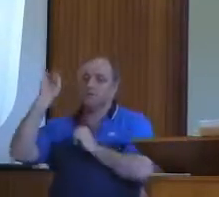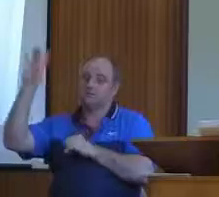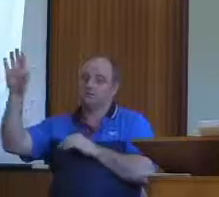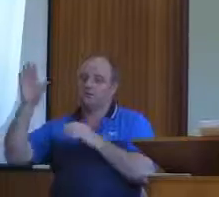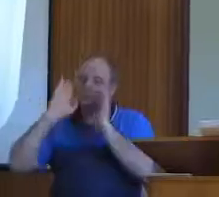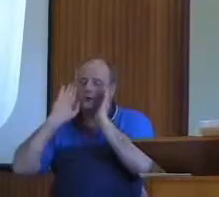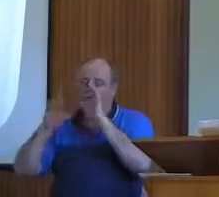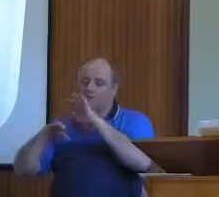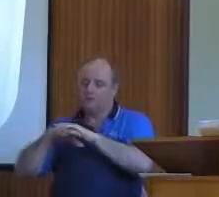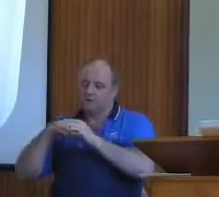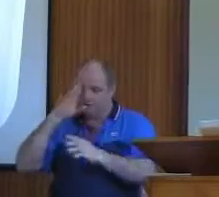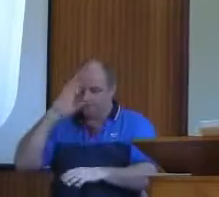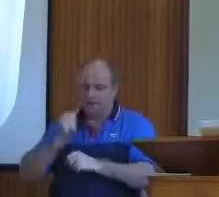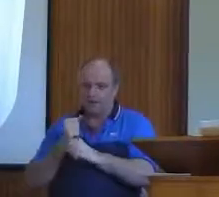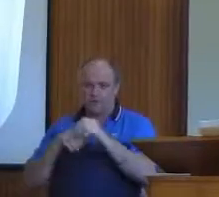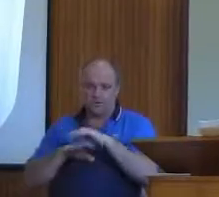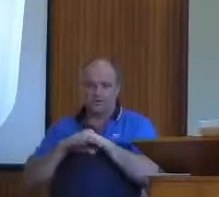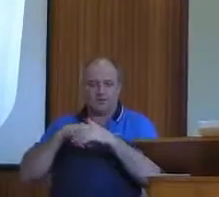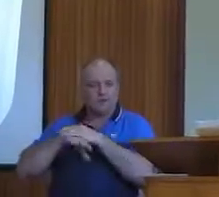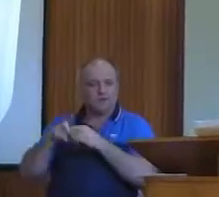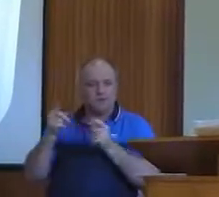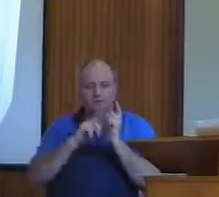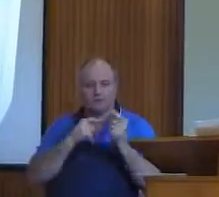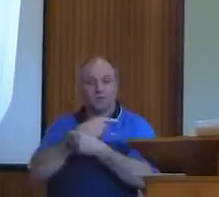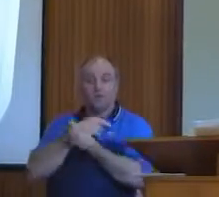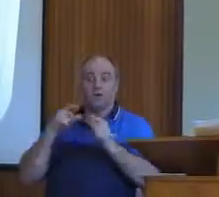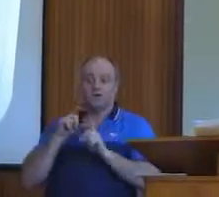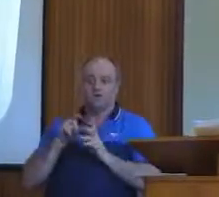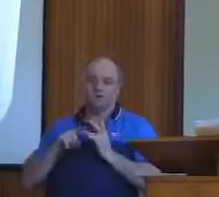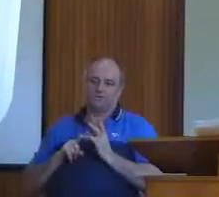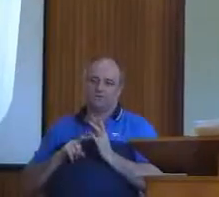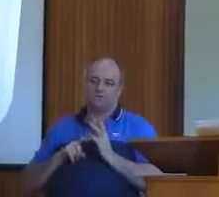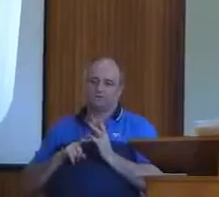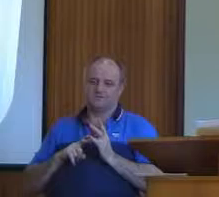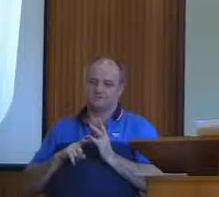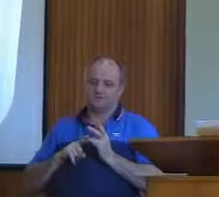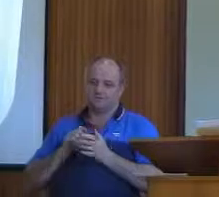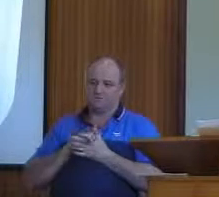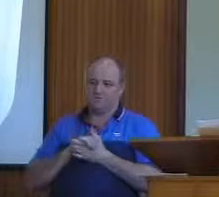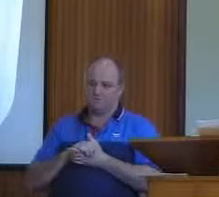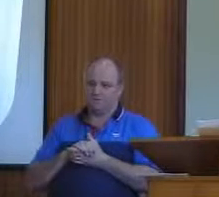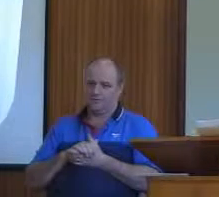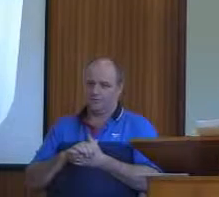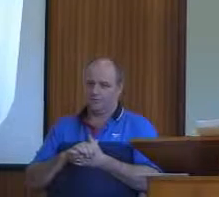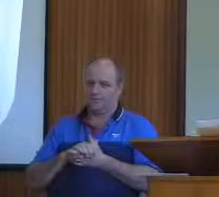does in our lives. So Paul says to Timothy remind the Christians